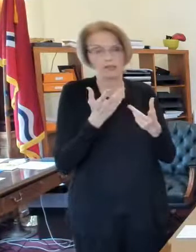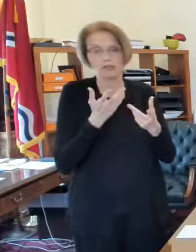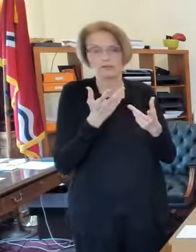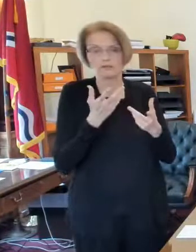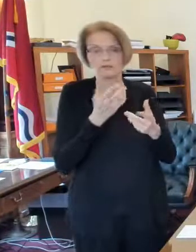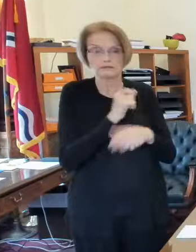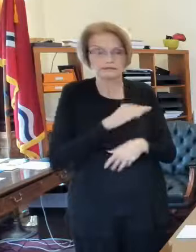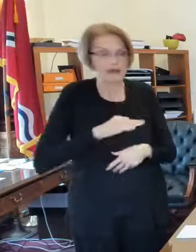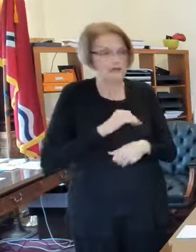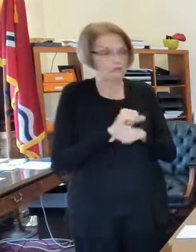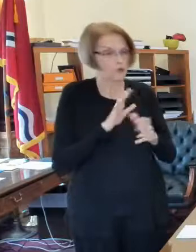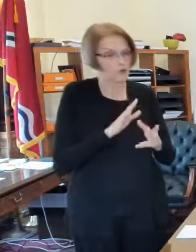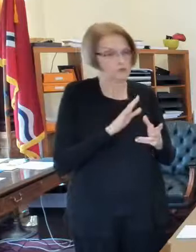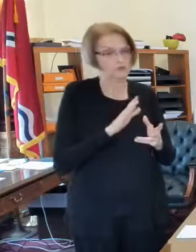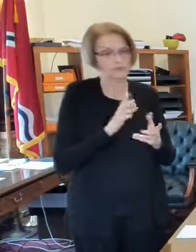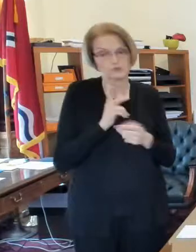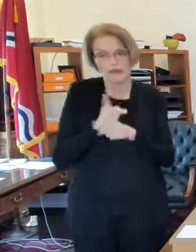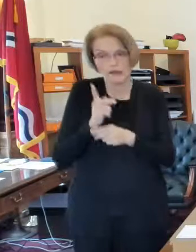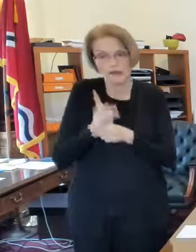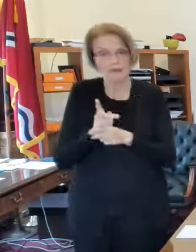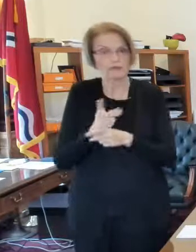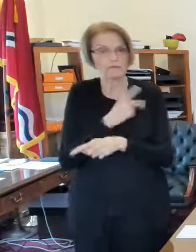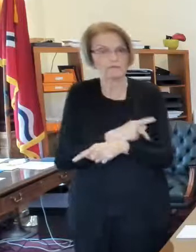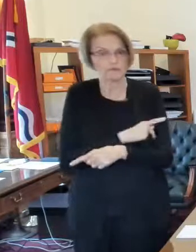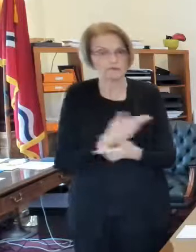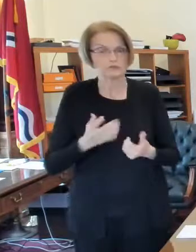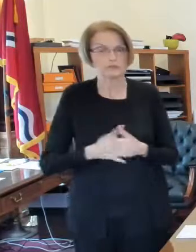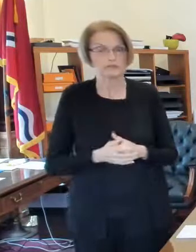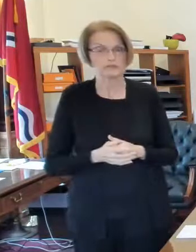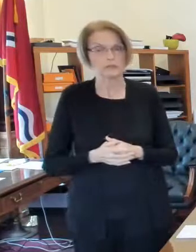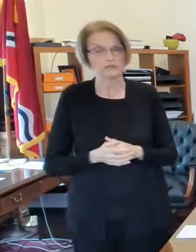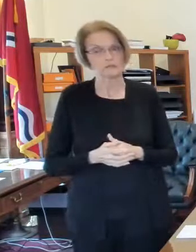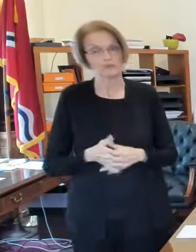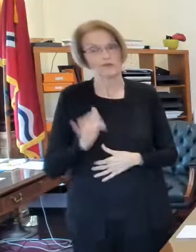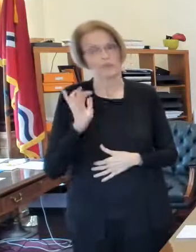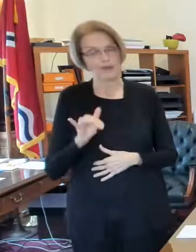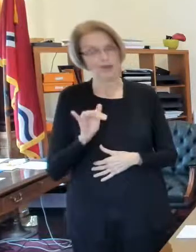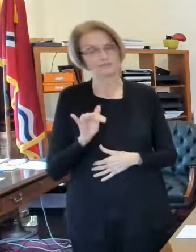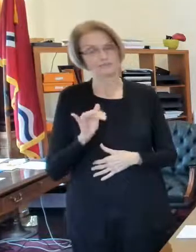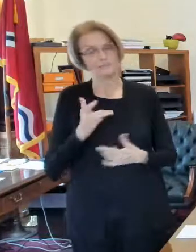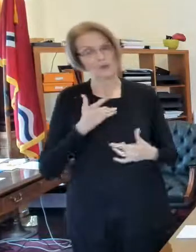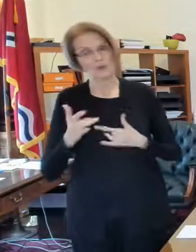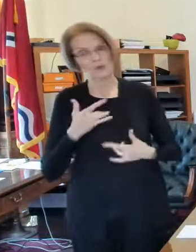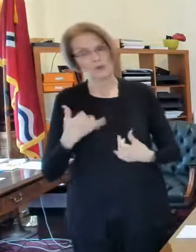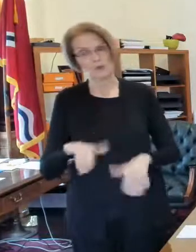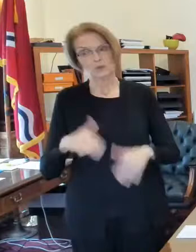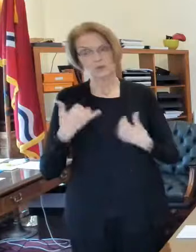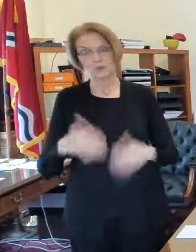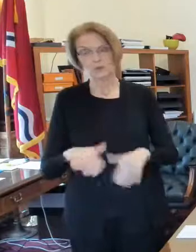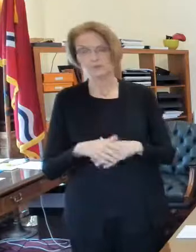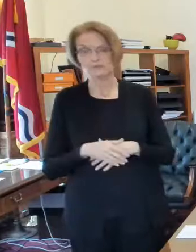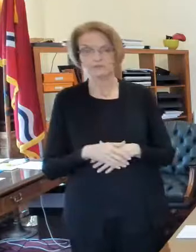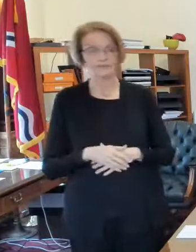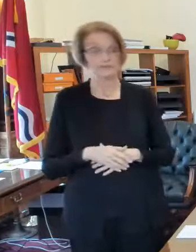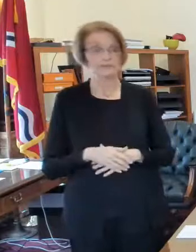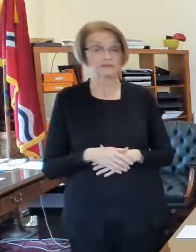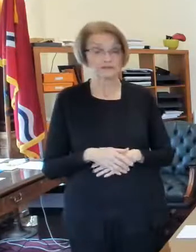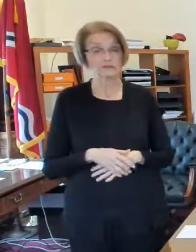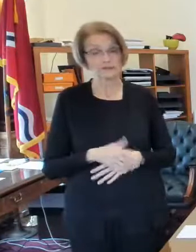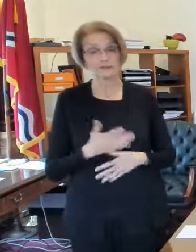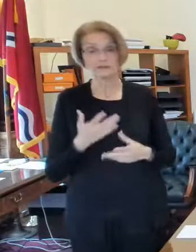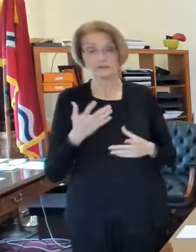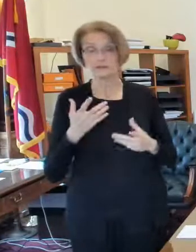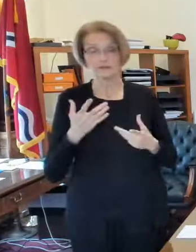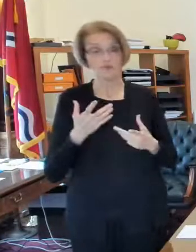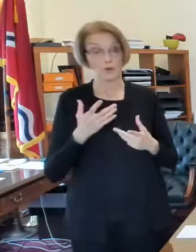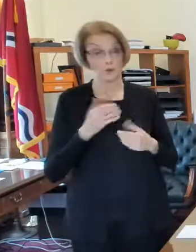hospital and so that's something we all have to be very concerned about because unfortunately people will still have